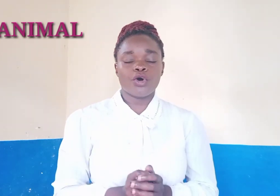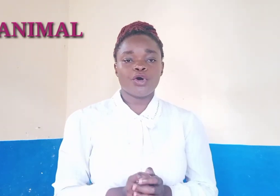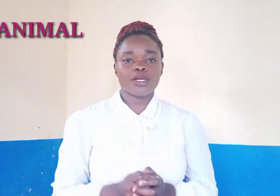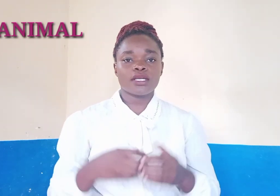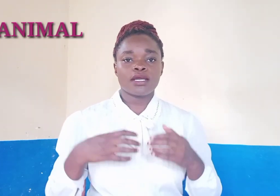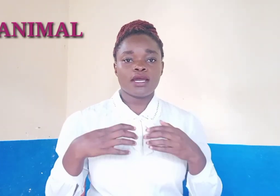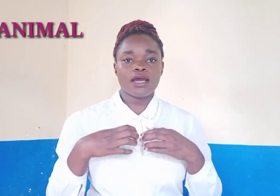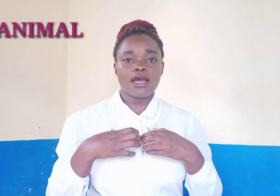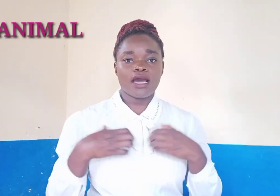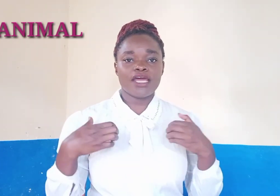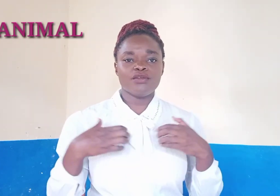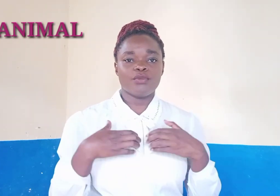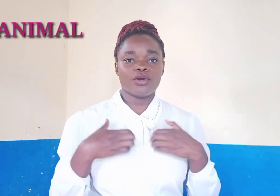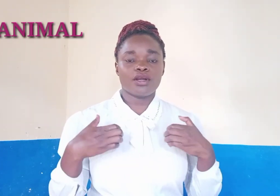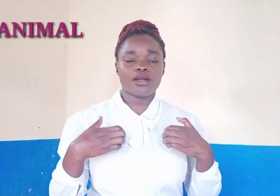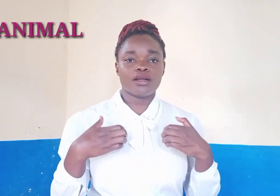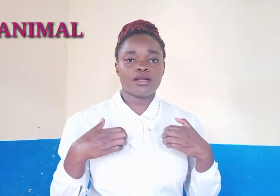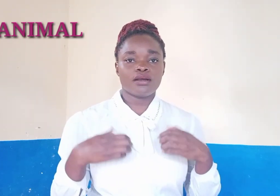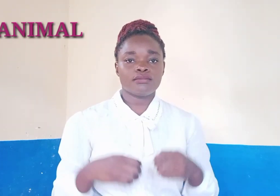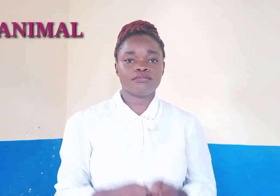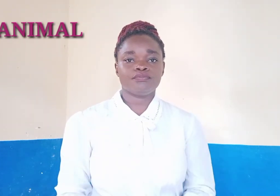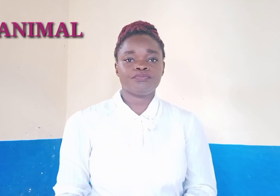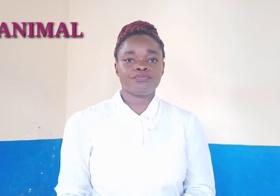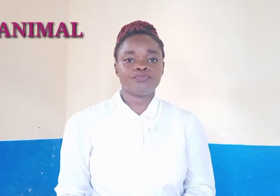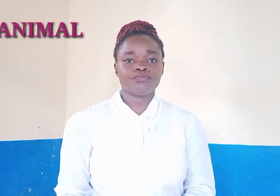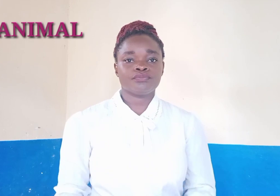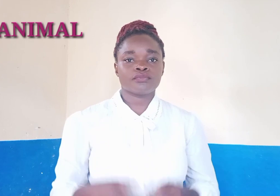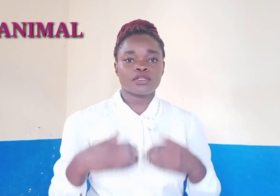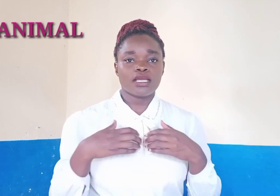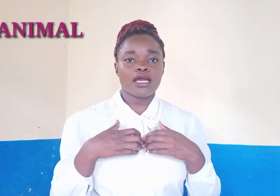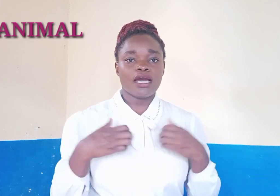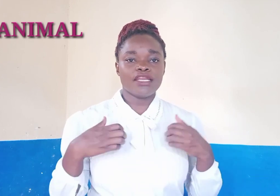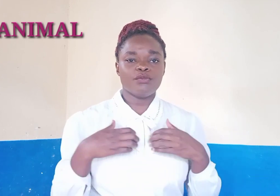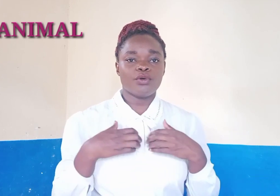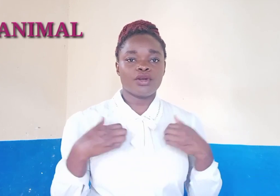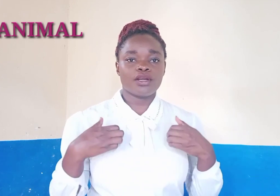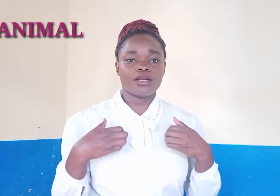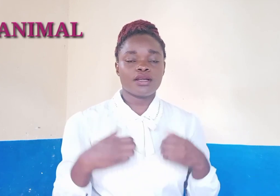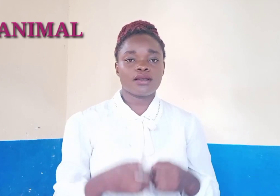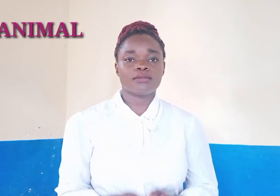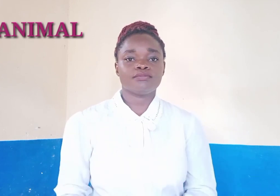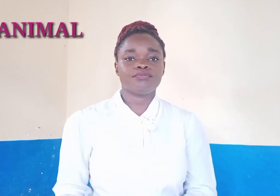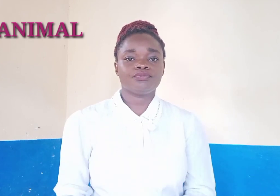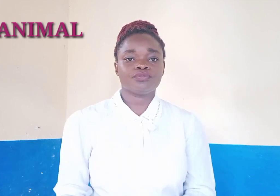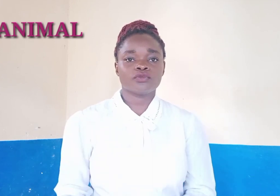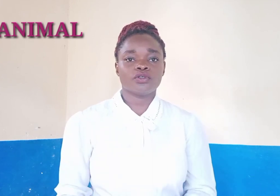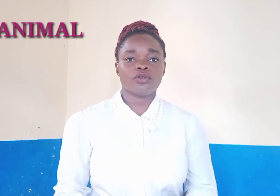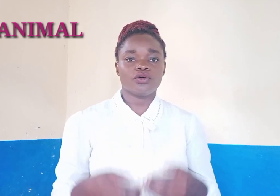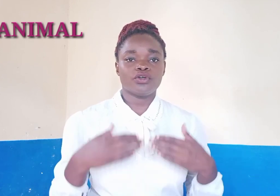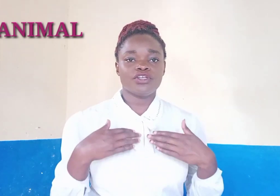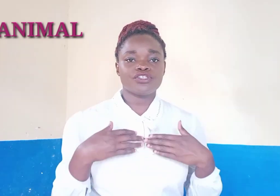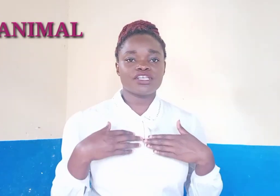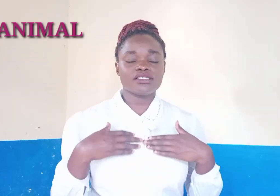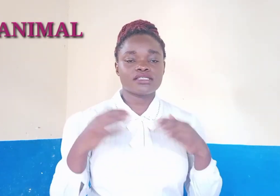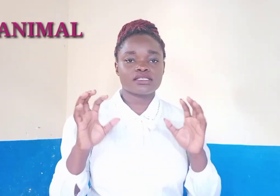or animal, animal, on your chest,